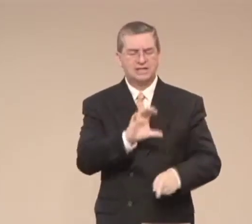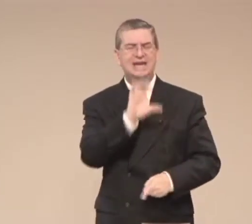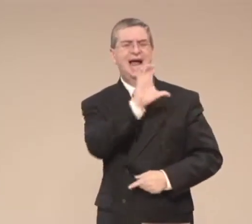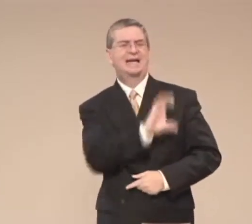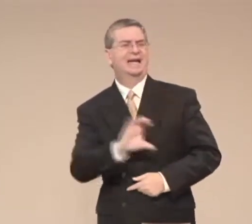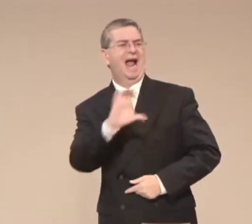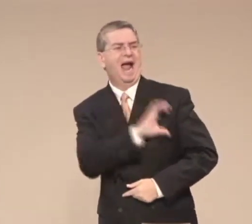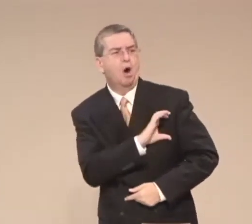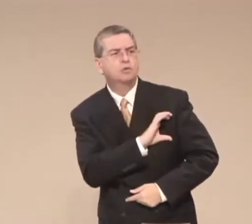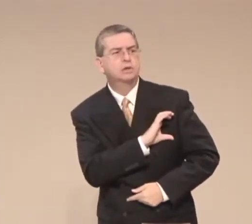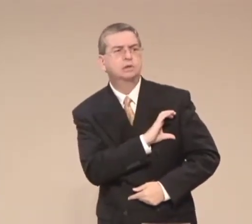Perfect.